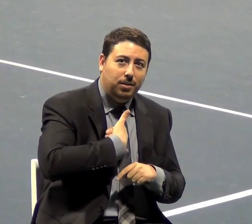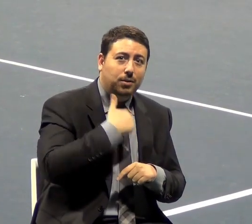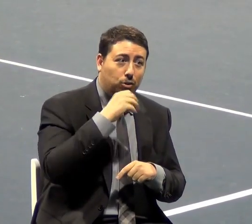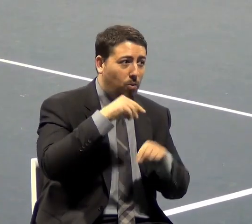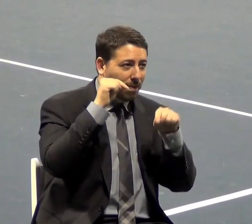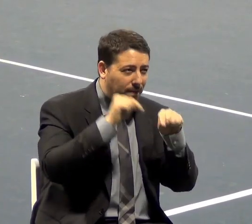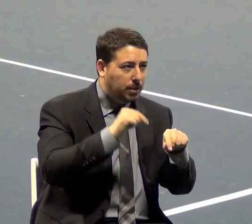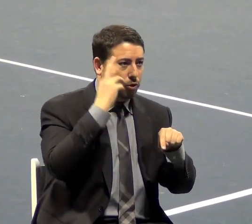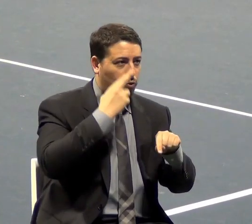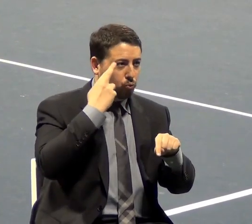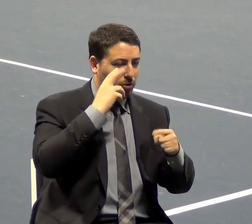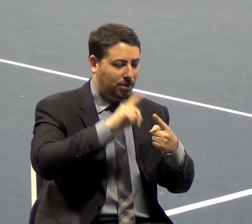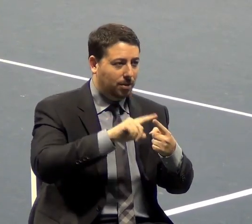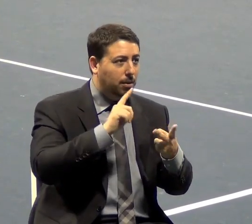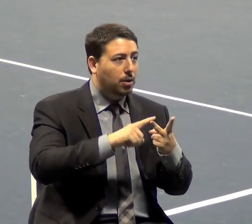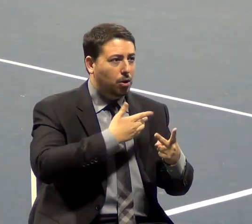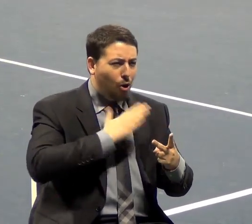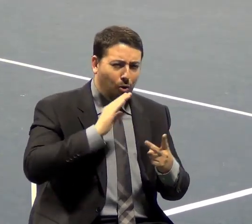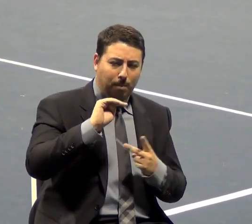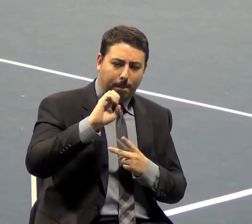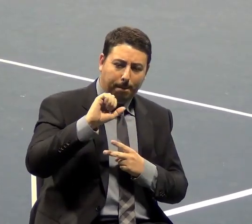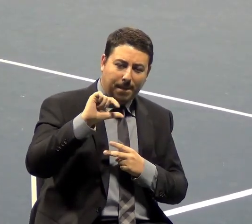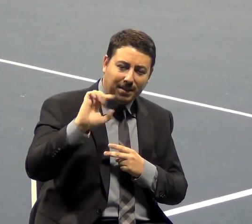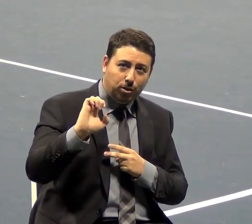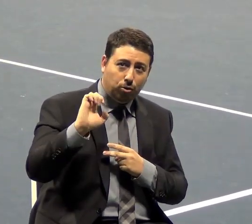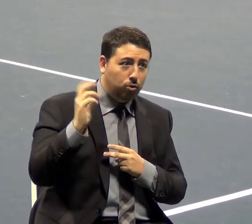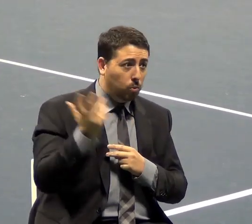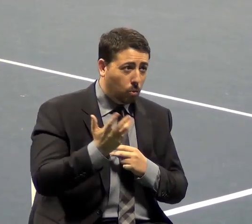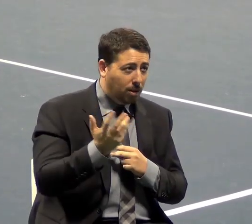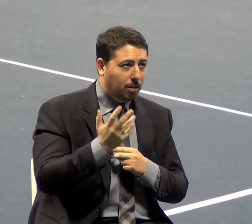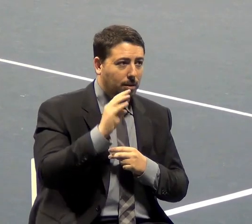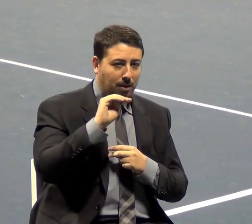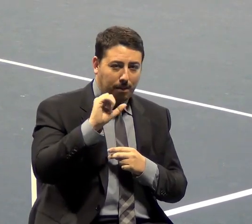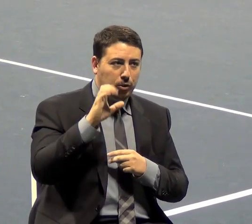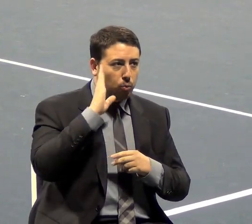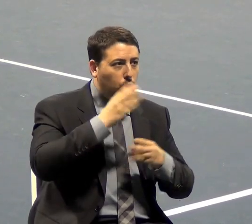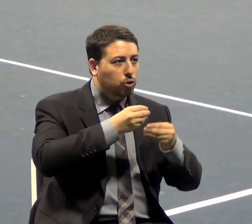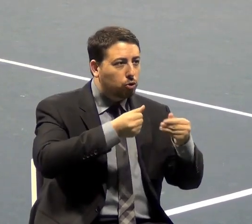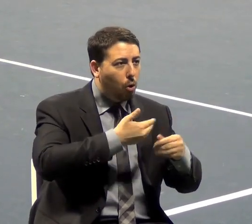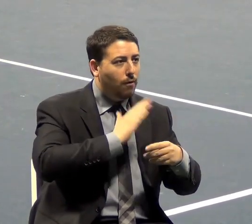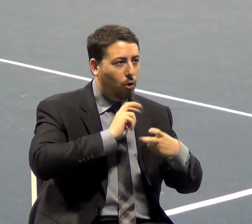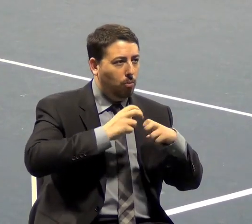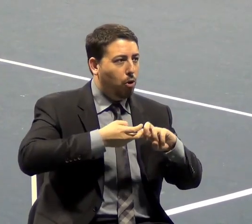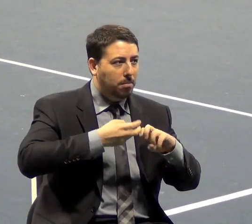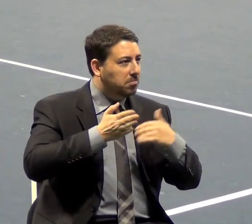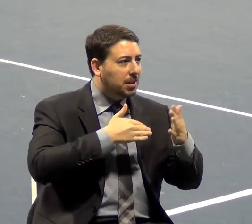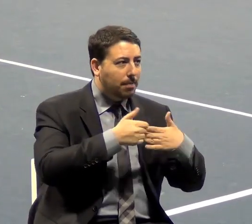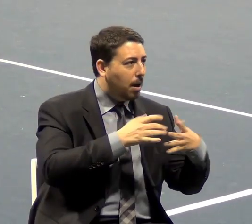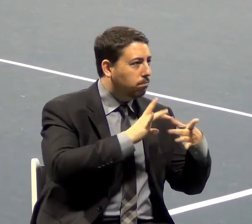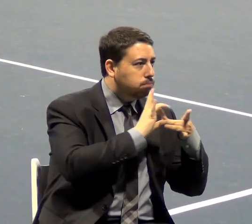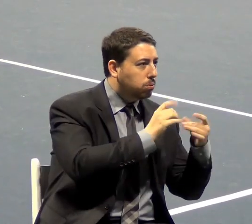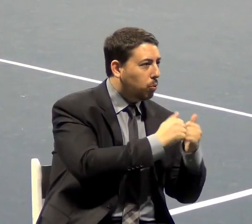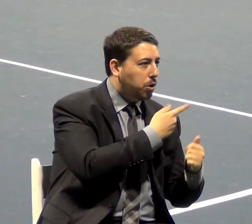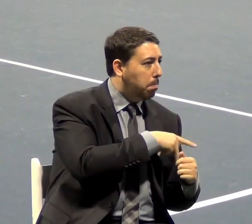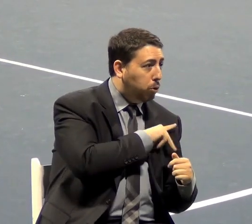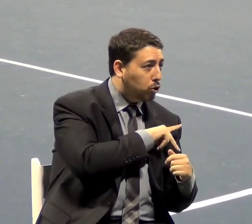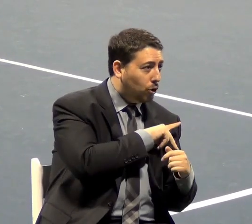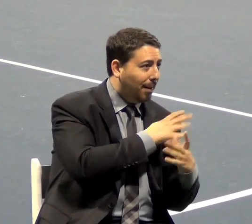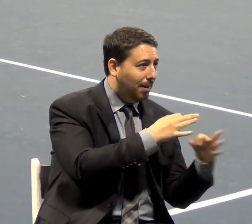the reason the message that we have is the message that can solve our problems, whether it has to do with personal liberty or the economic crisis